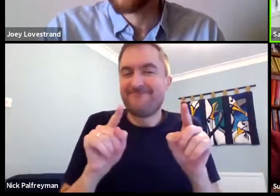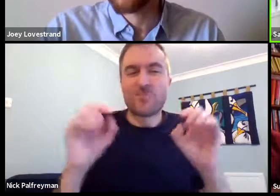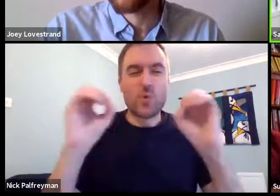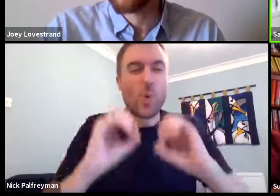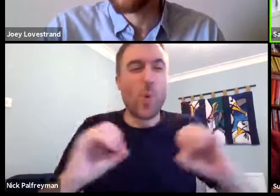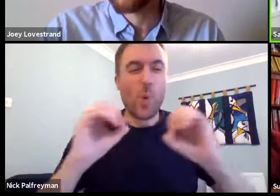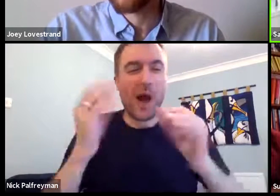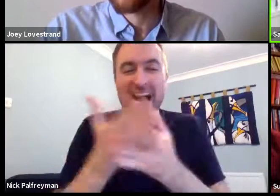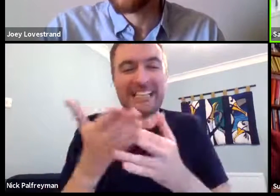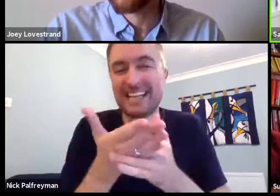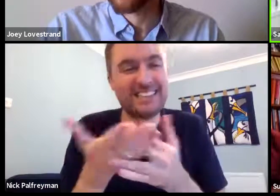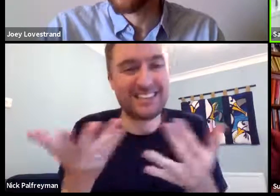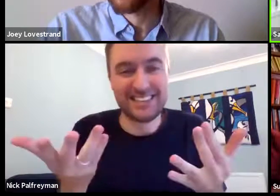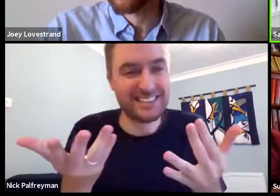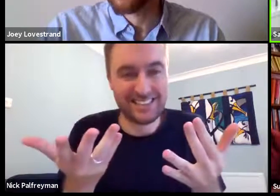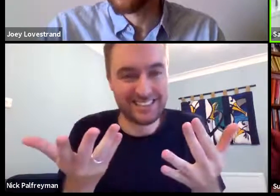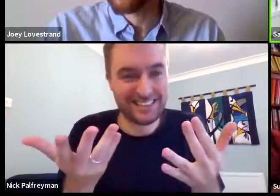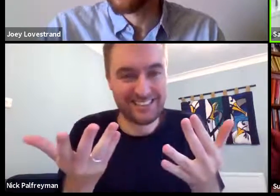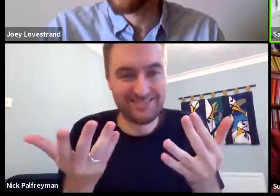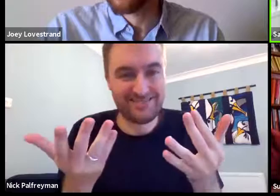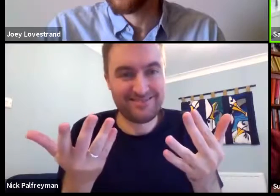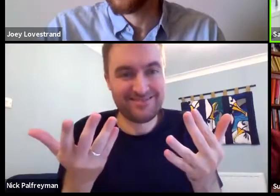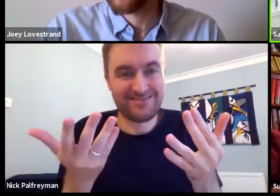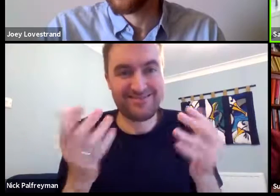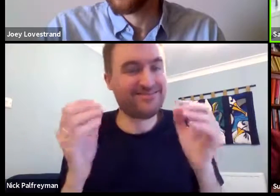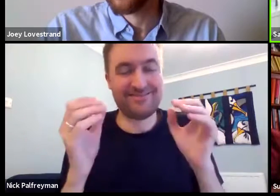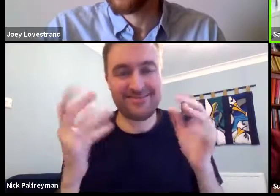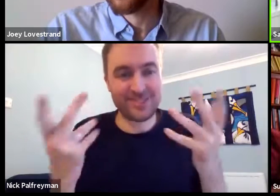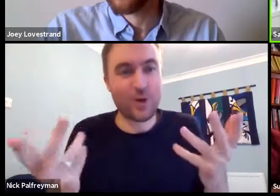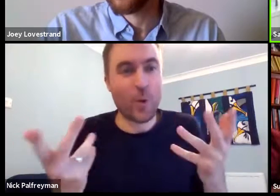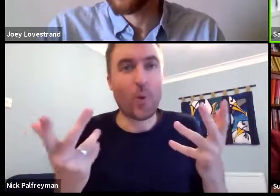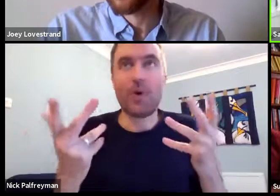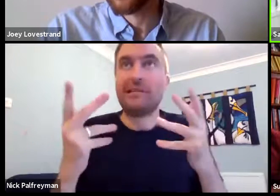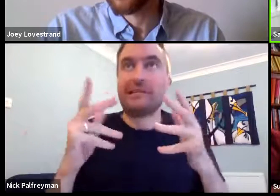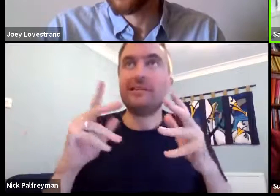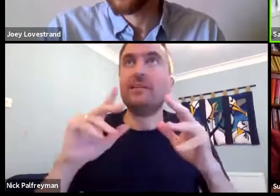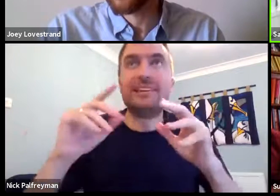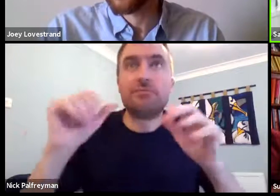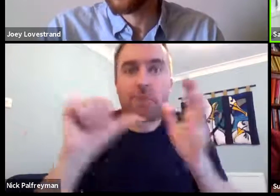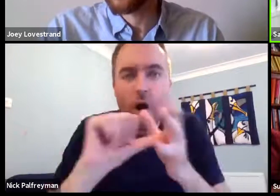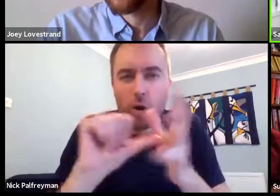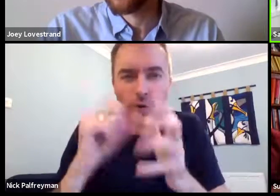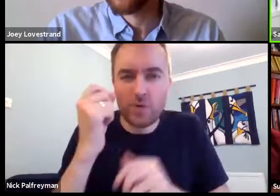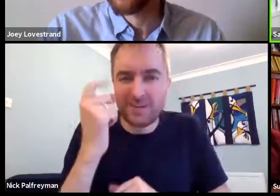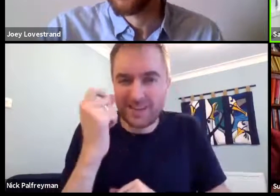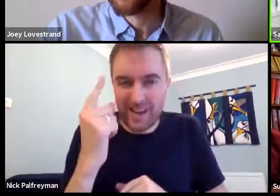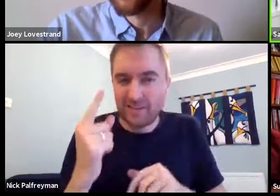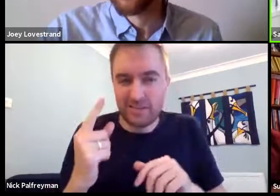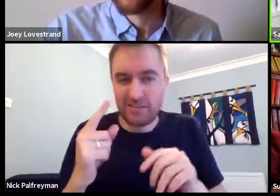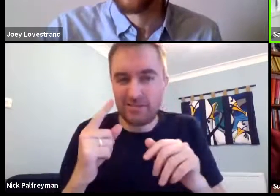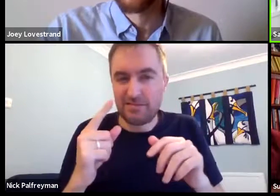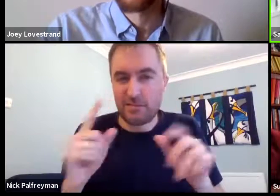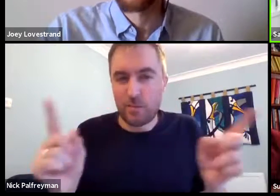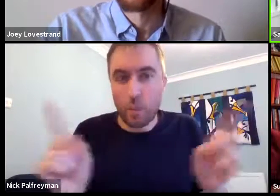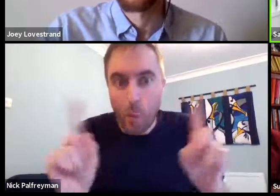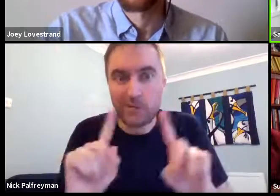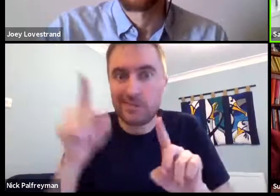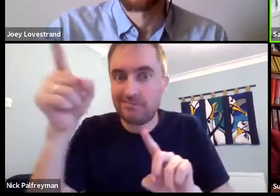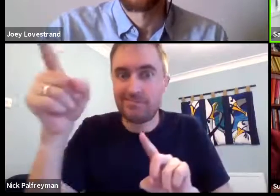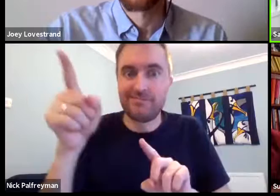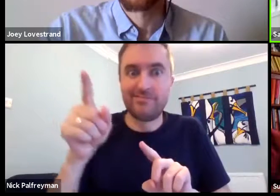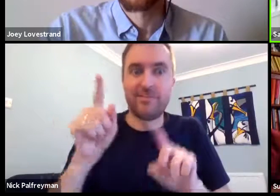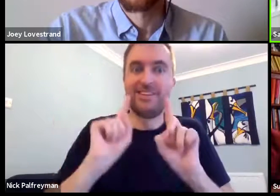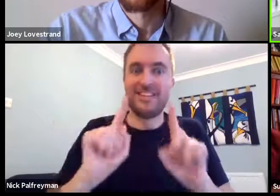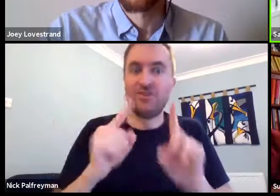any kind of education. There's no access, really, to that. So it's very hard